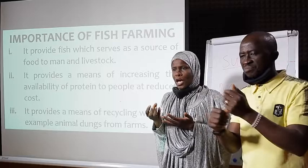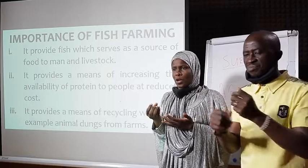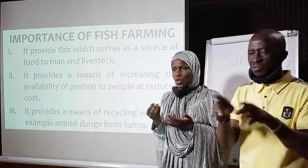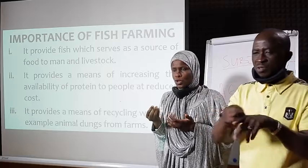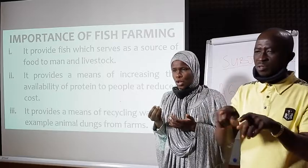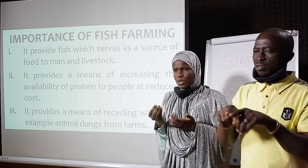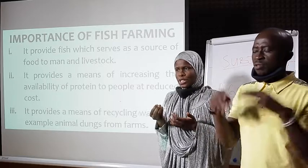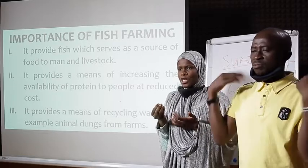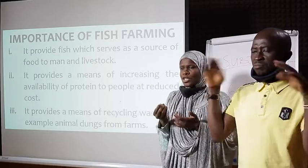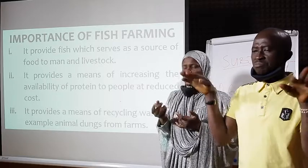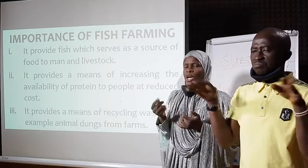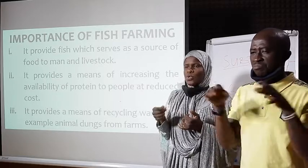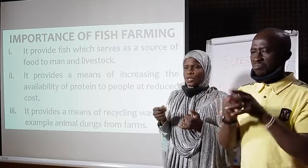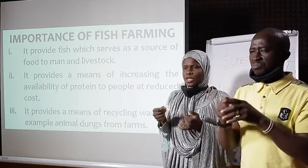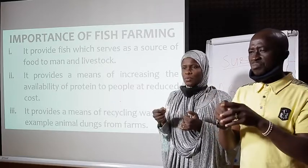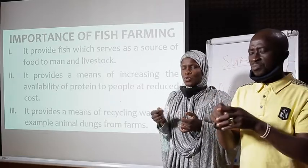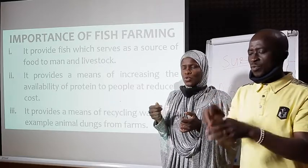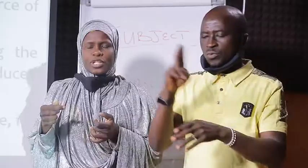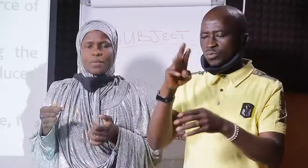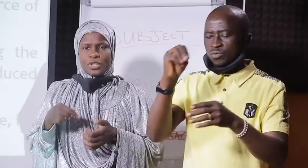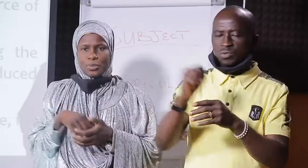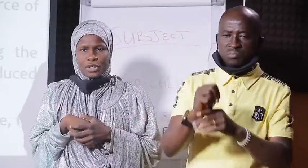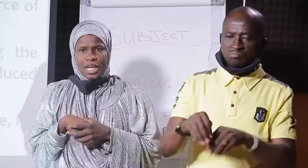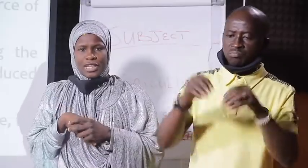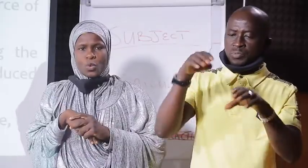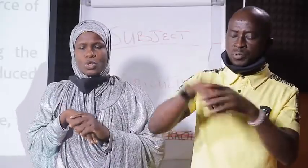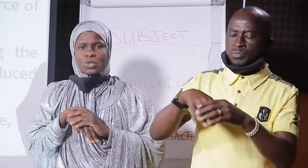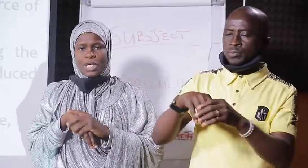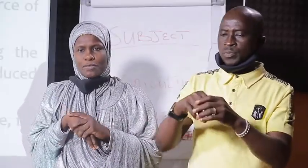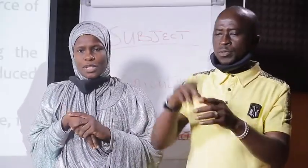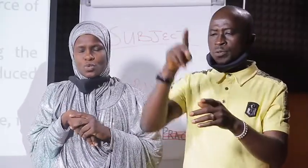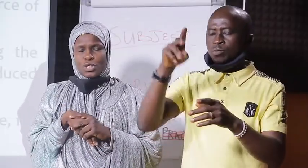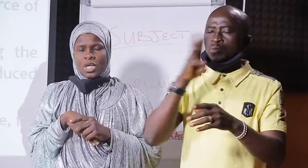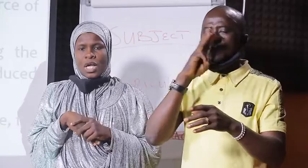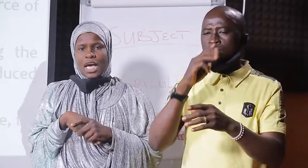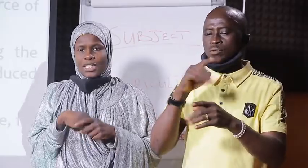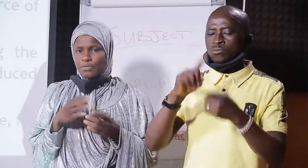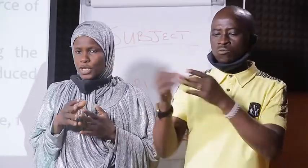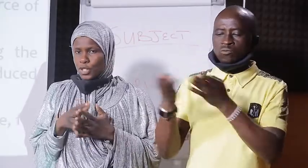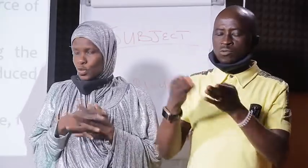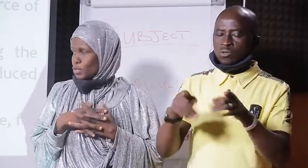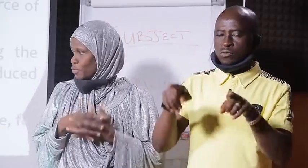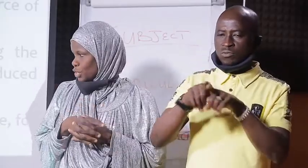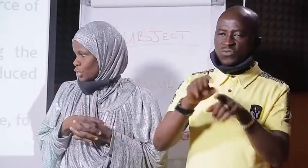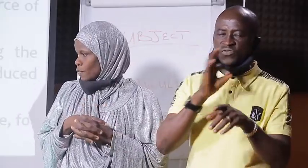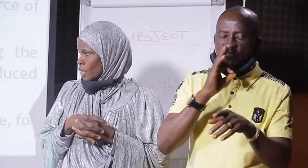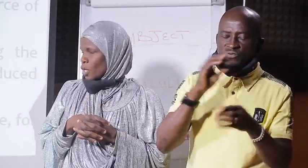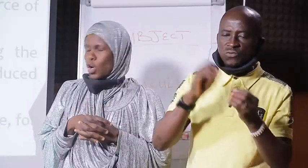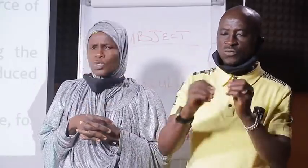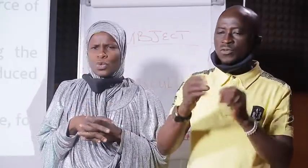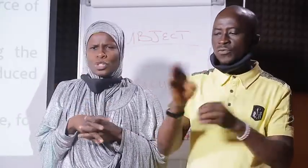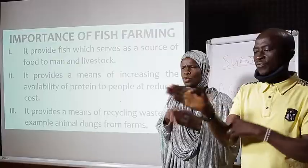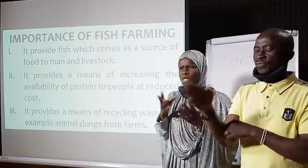droppings you now use them you put them in the pond and they are going to serve as what as feed to the fish